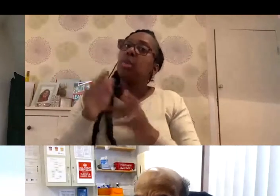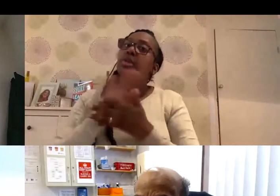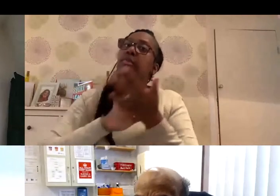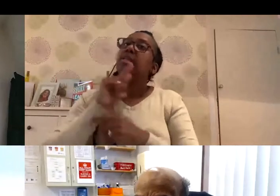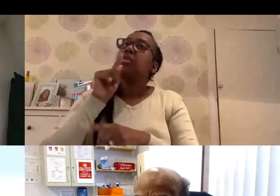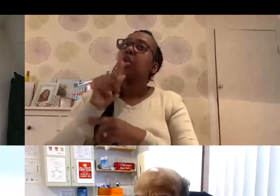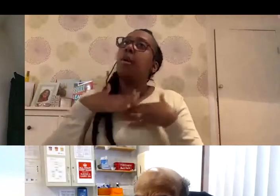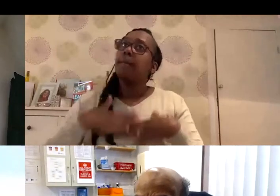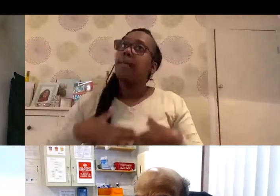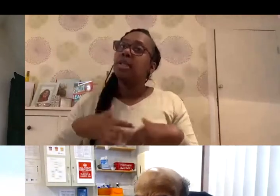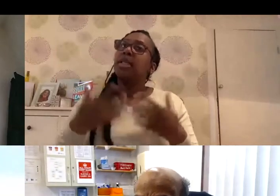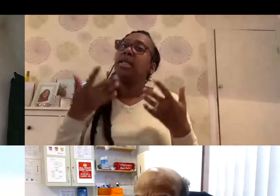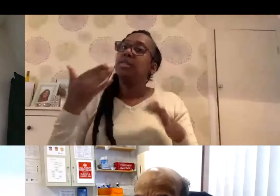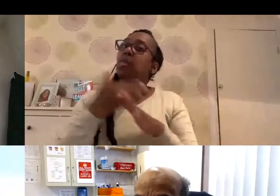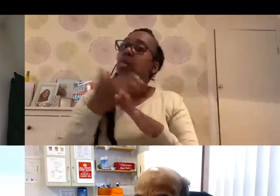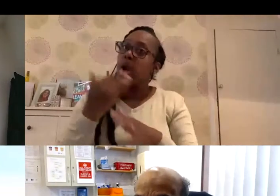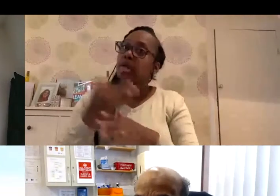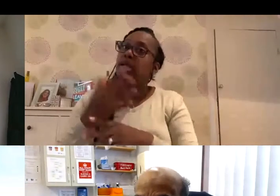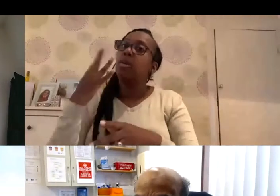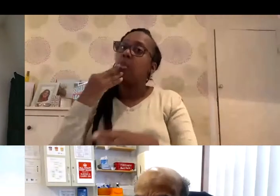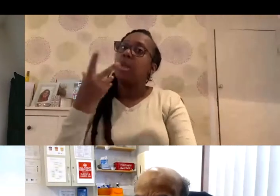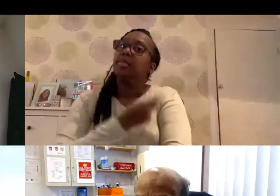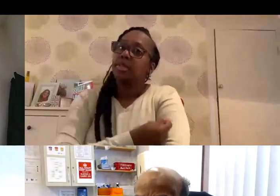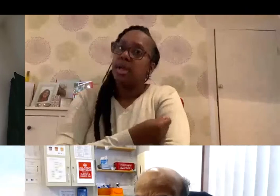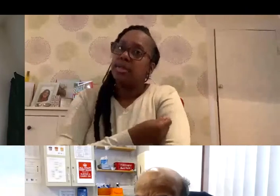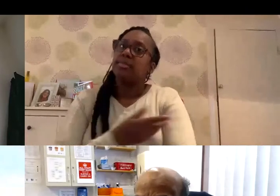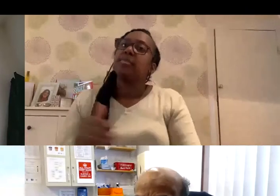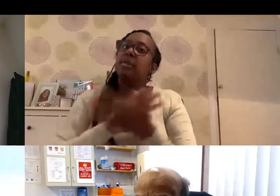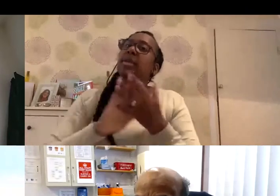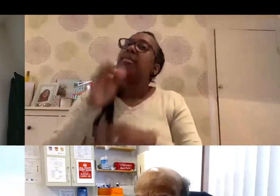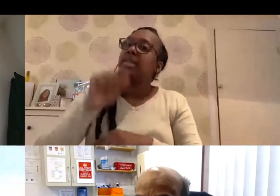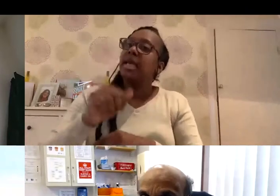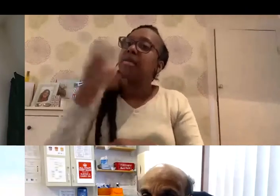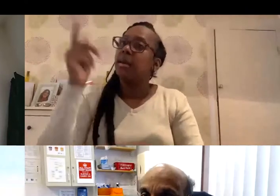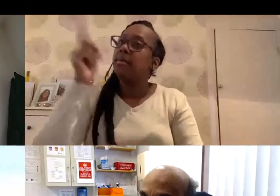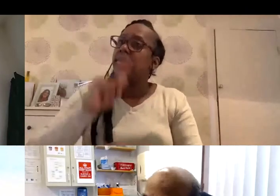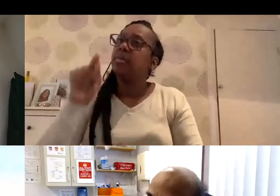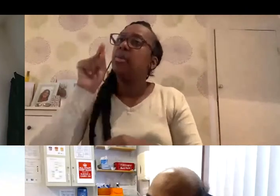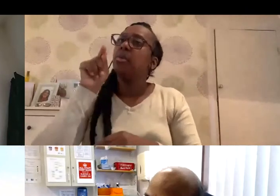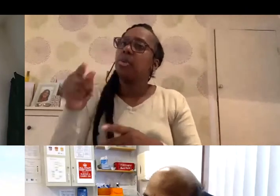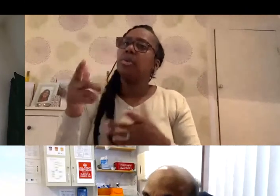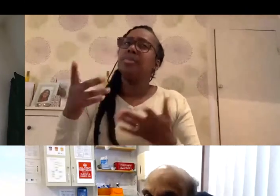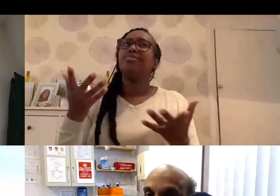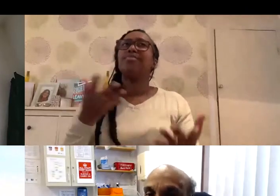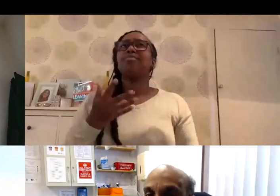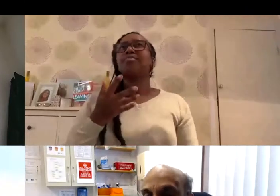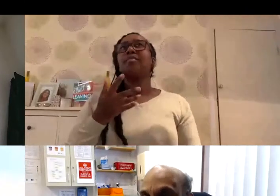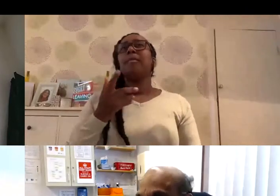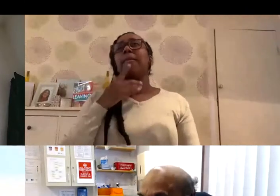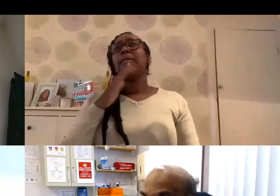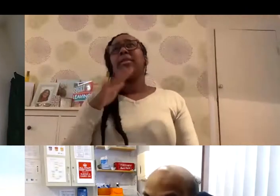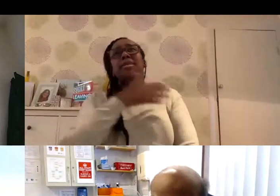body is doing what it's supposed to do when it's immunised. And it just means that, yes, some people will have very transient, mild